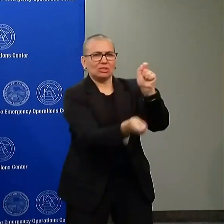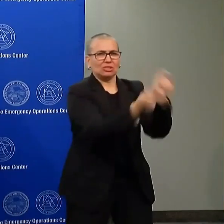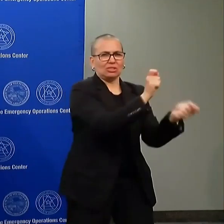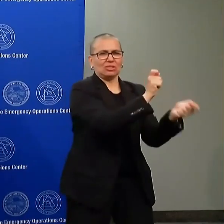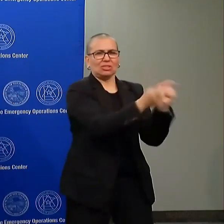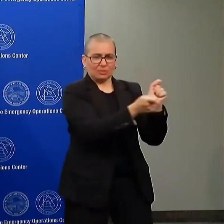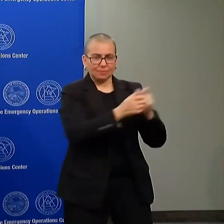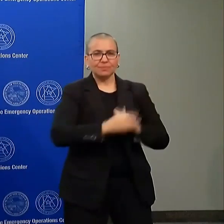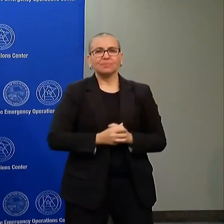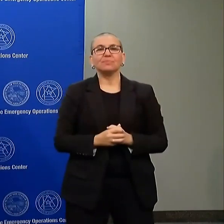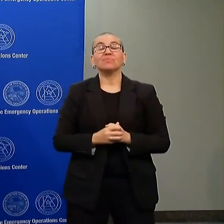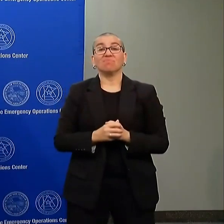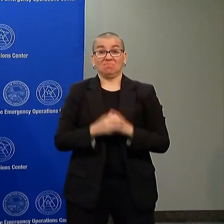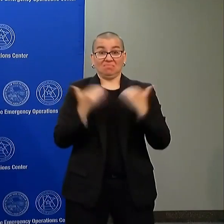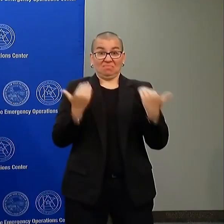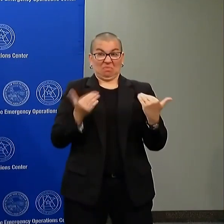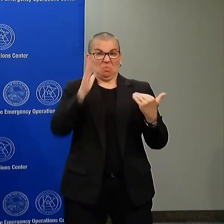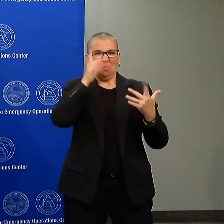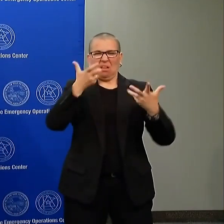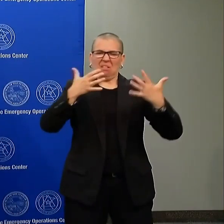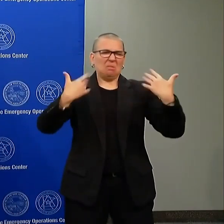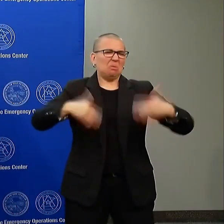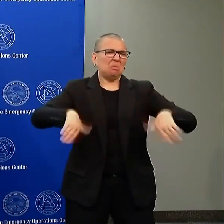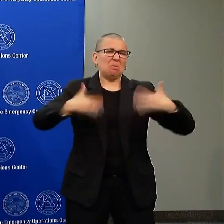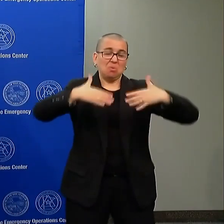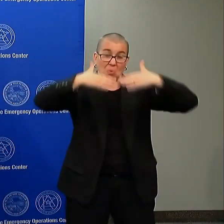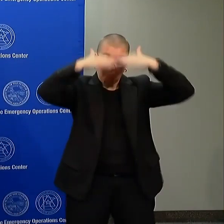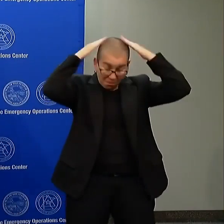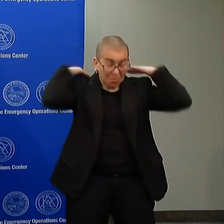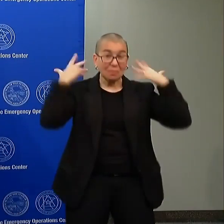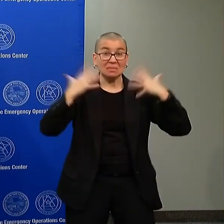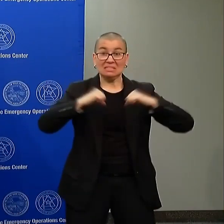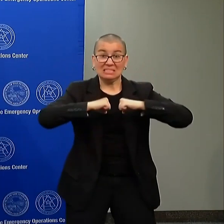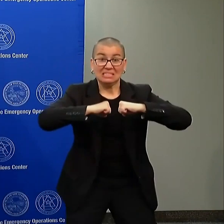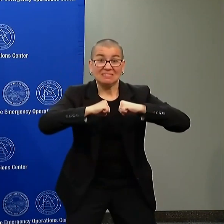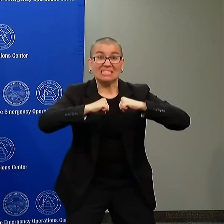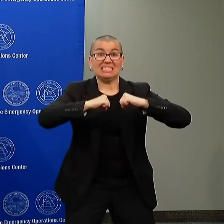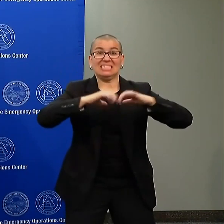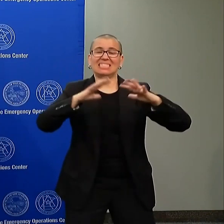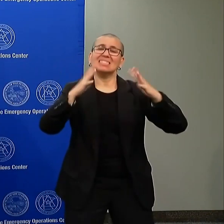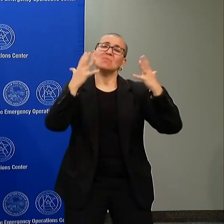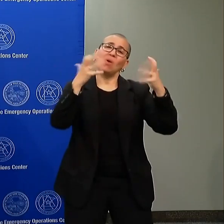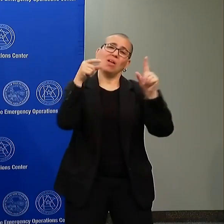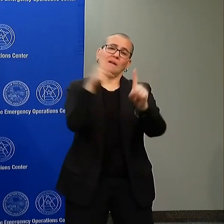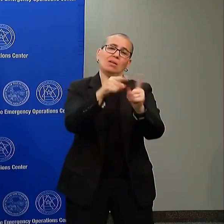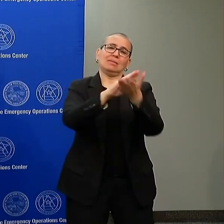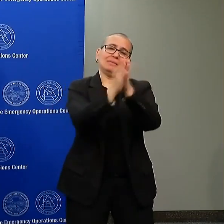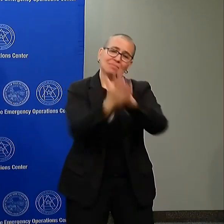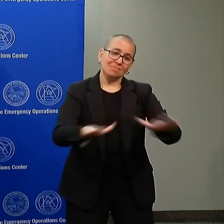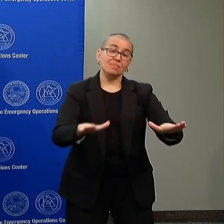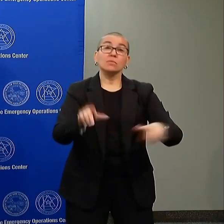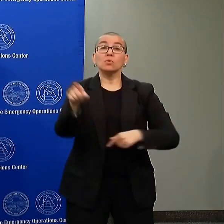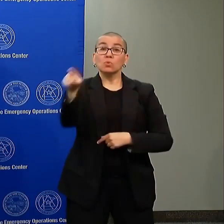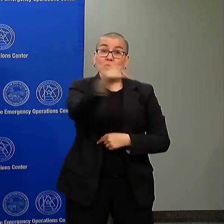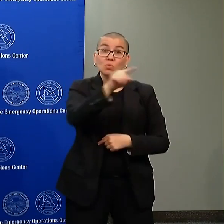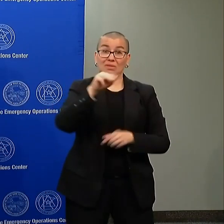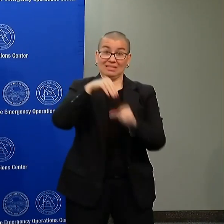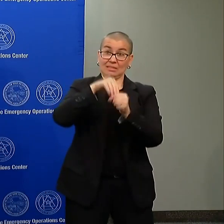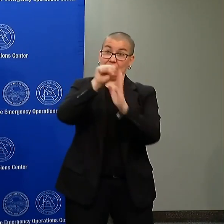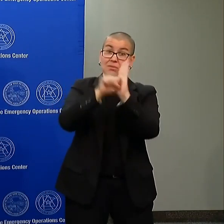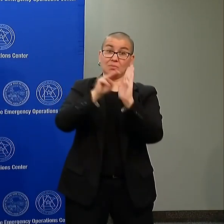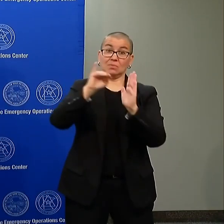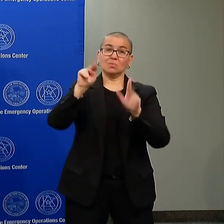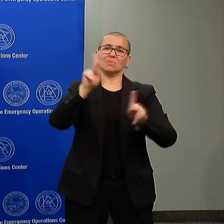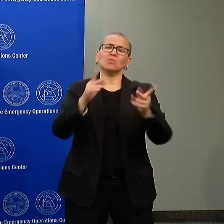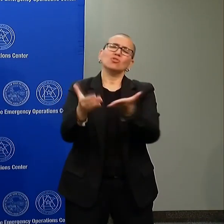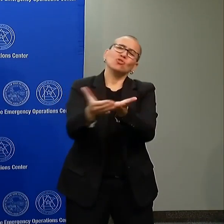of safety, security and peace that the citizens of Minnesota and our surrounding neighbors are going to provide to that.